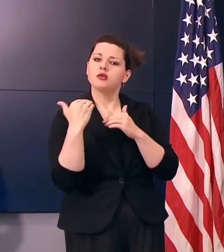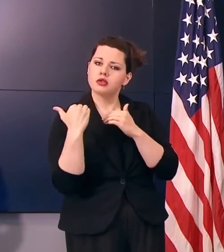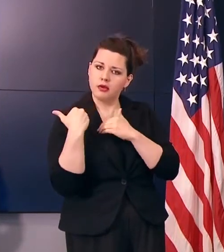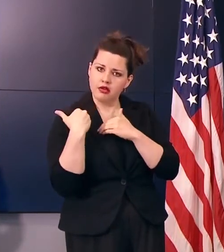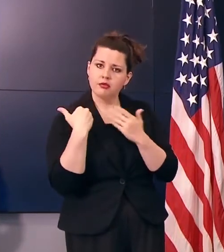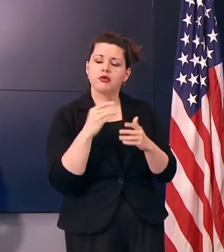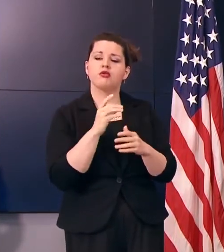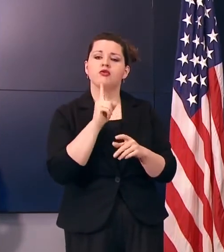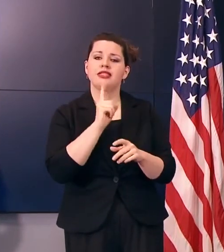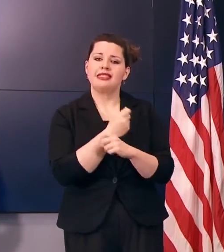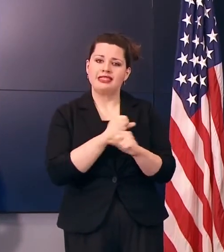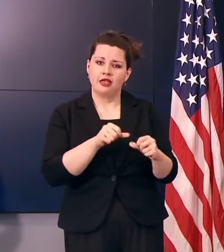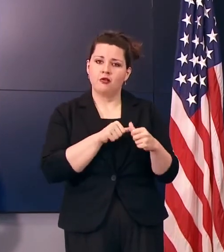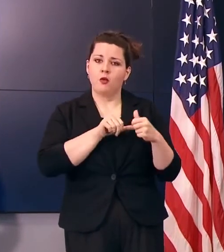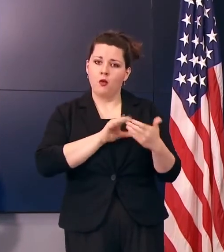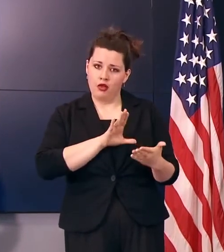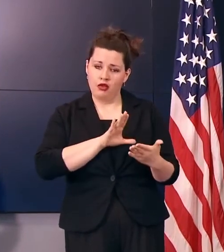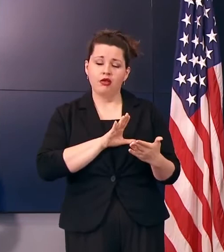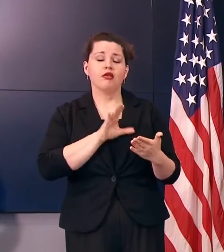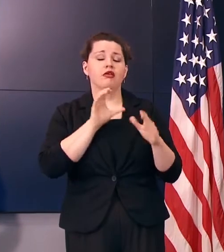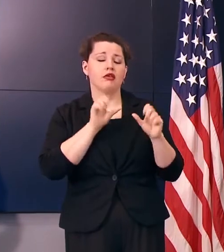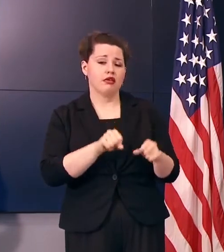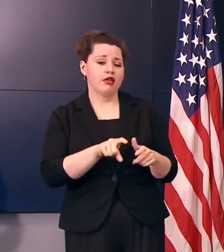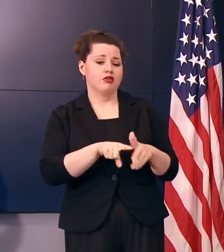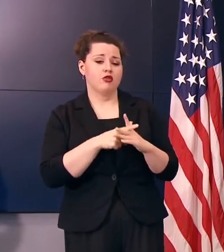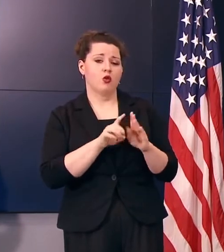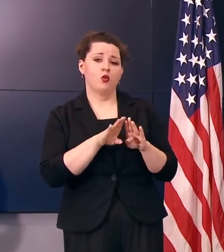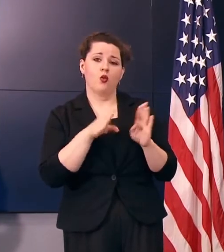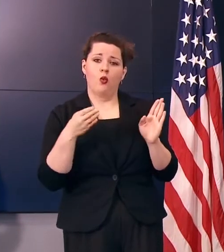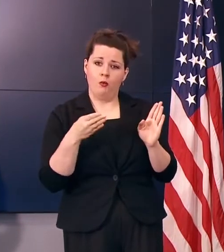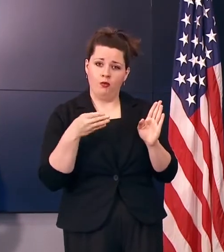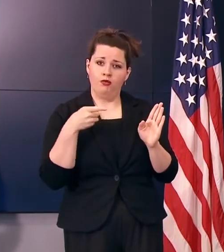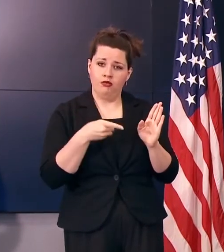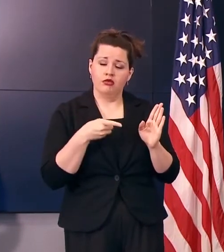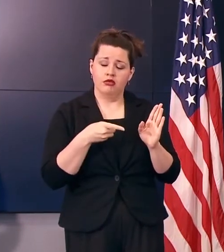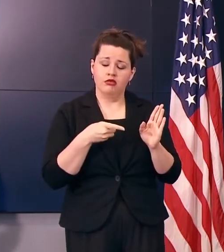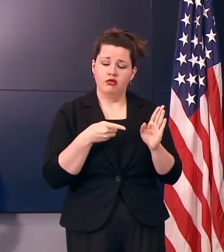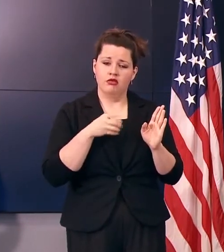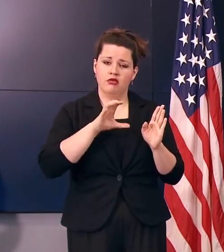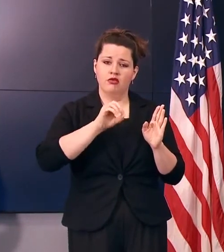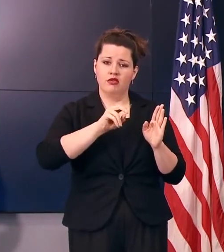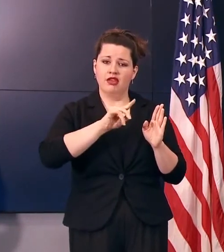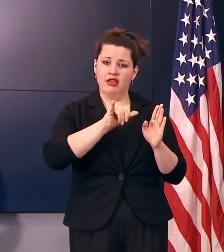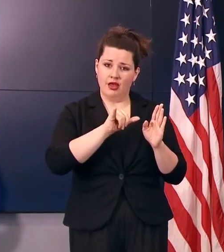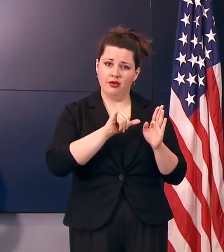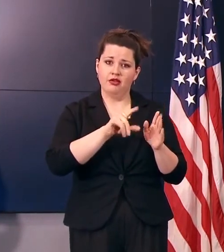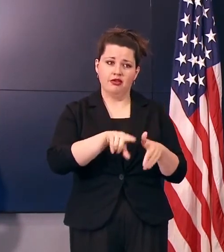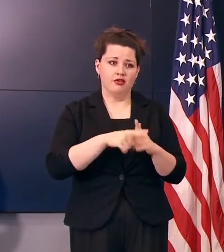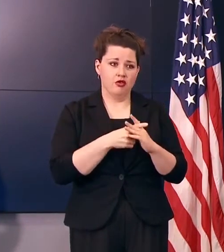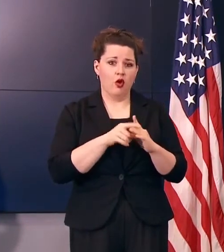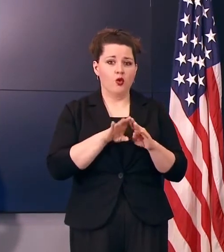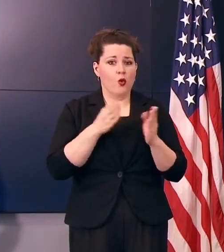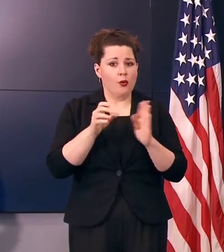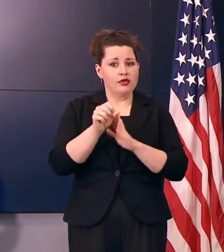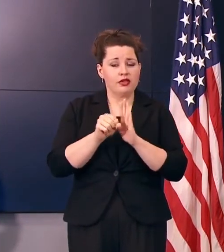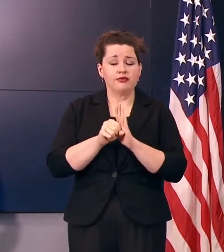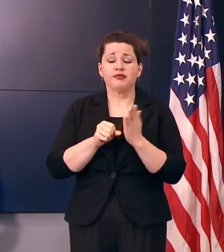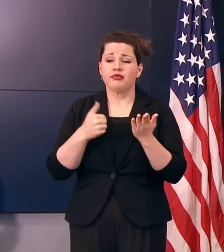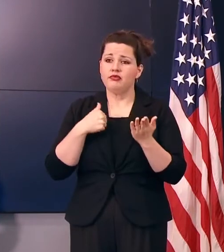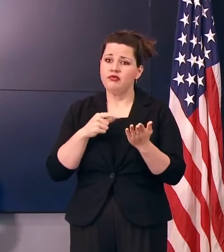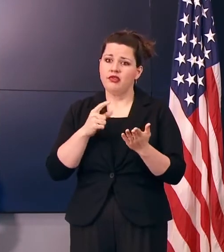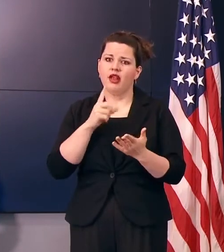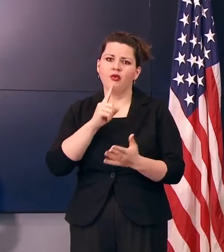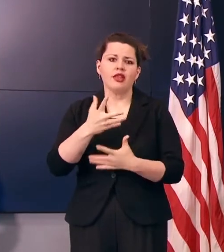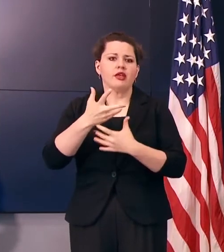and safe manner, start to open up the counties and start to open up the state. And I have confidence in